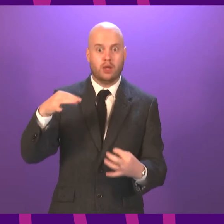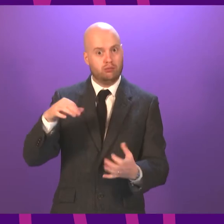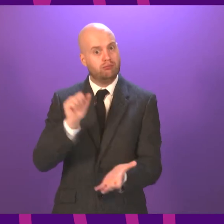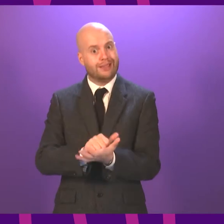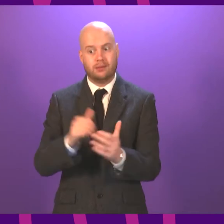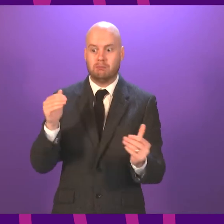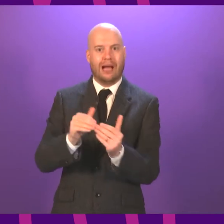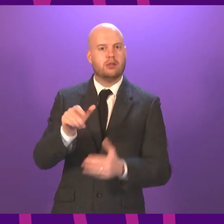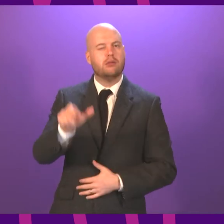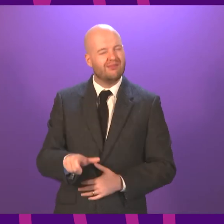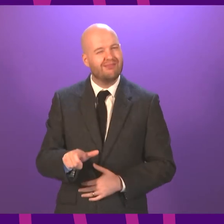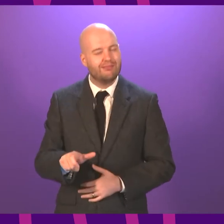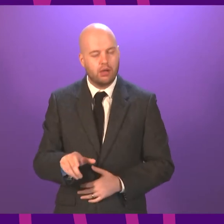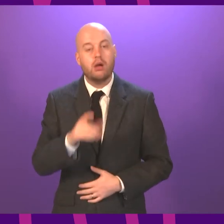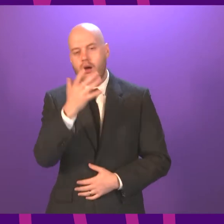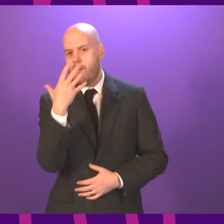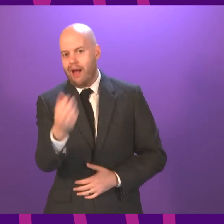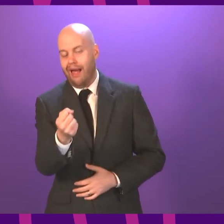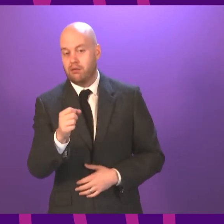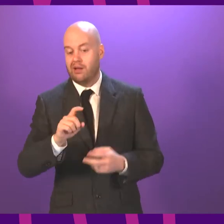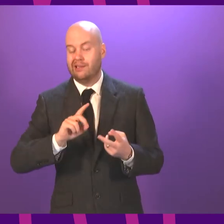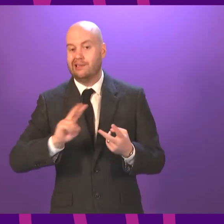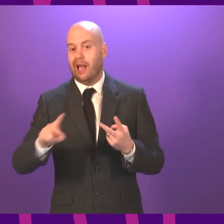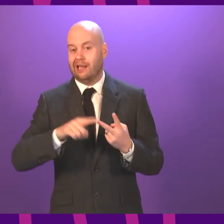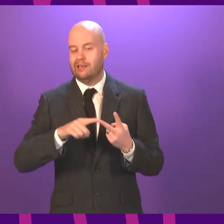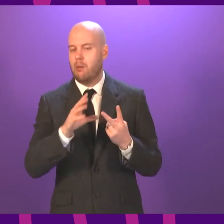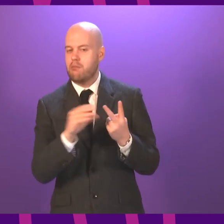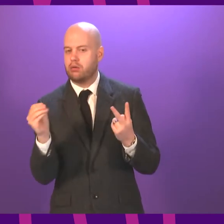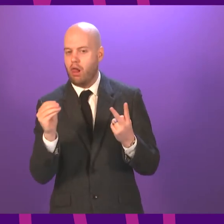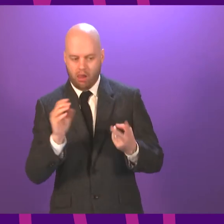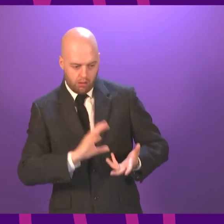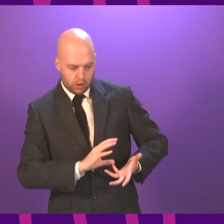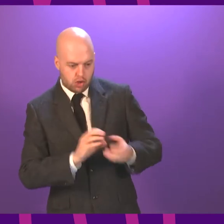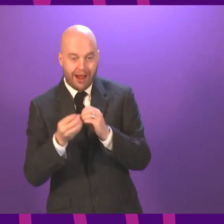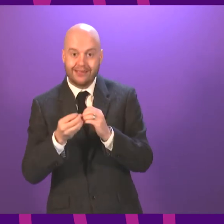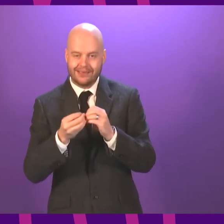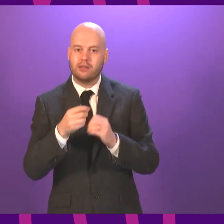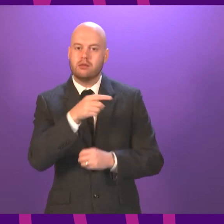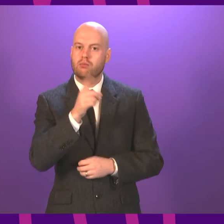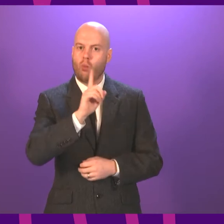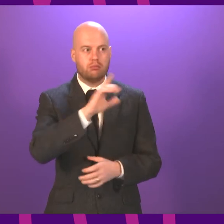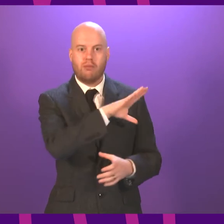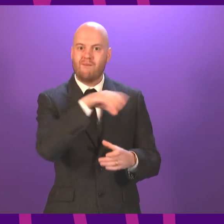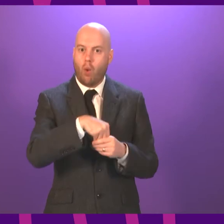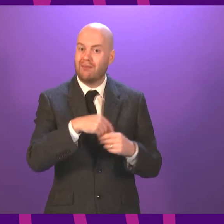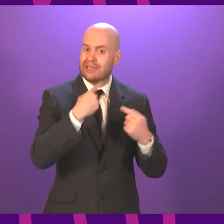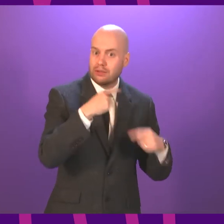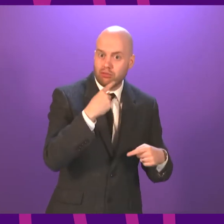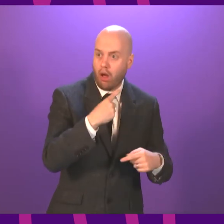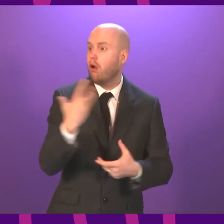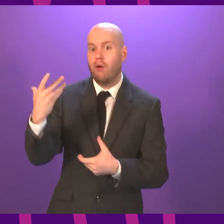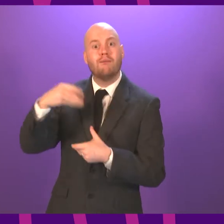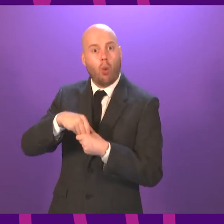was developed by the National Qualifications Group that brought together teacher representatives, parents and